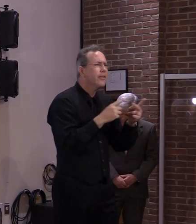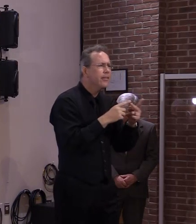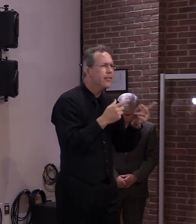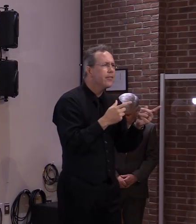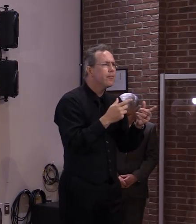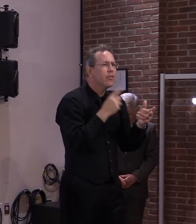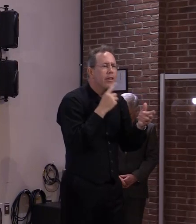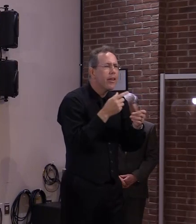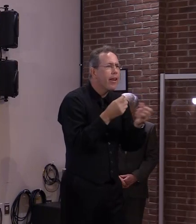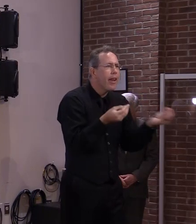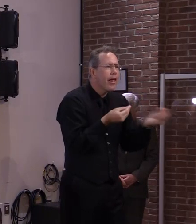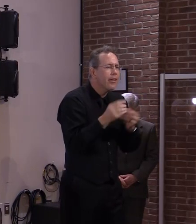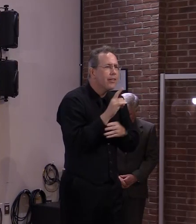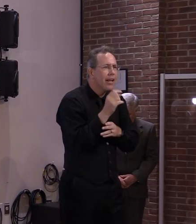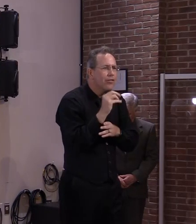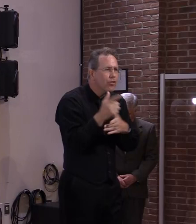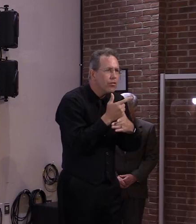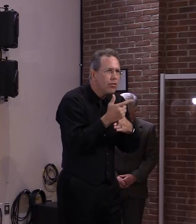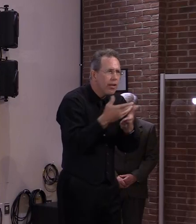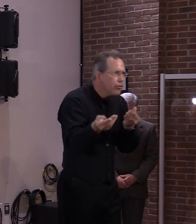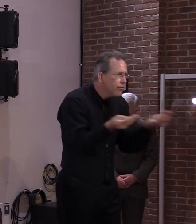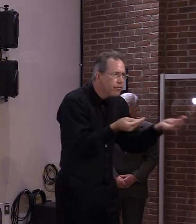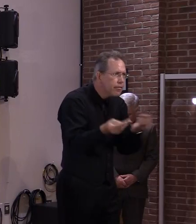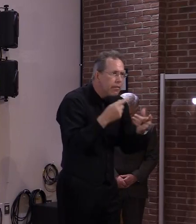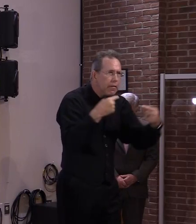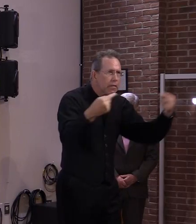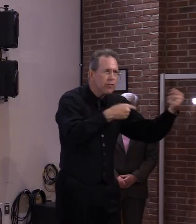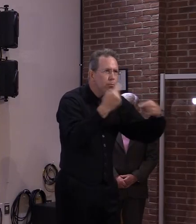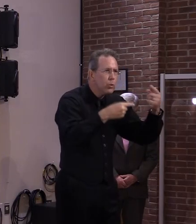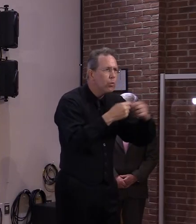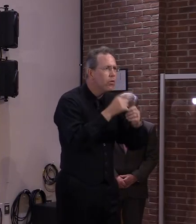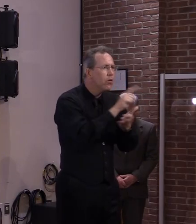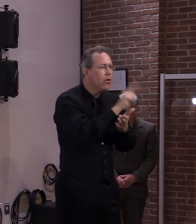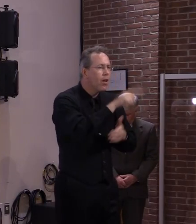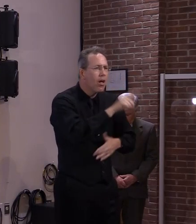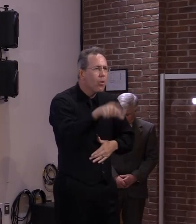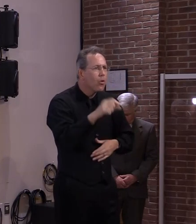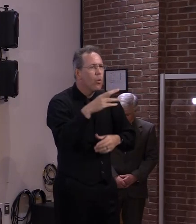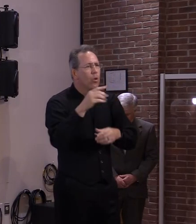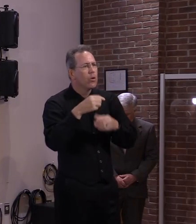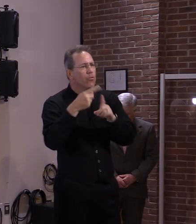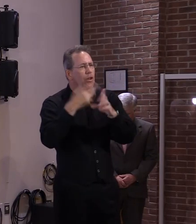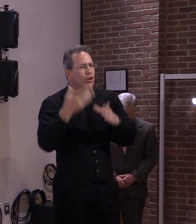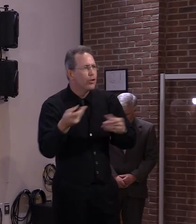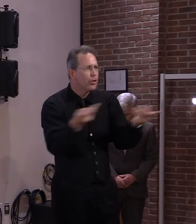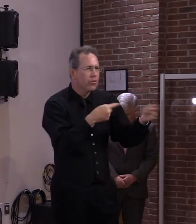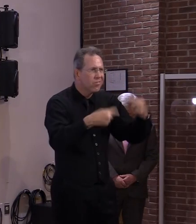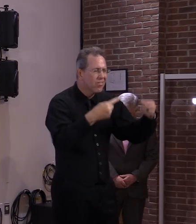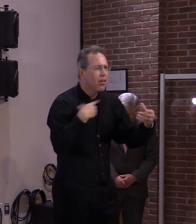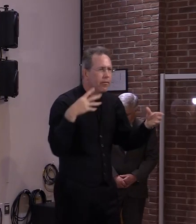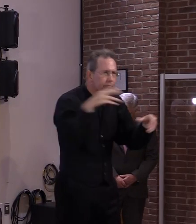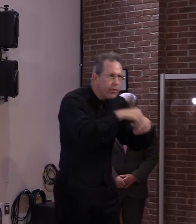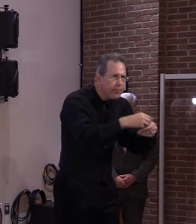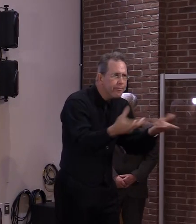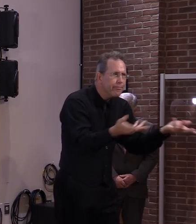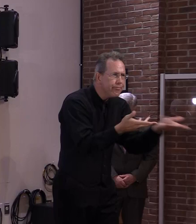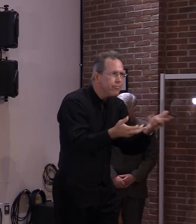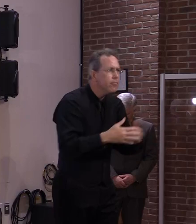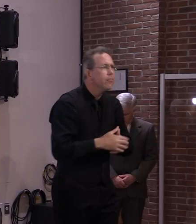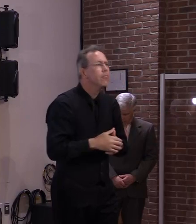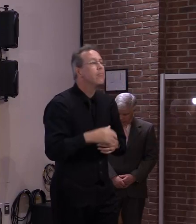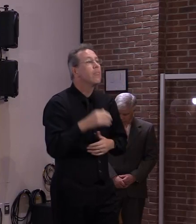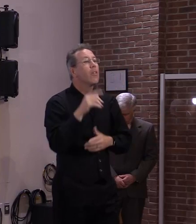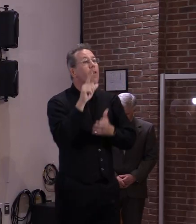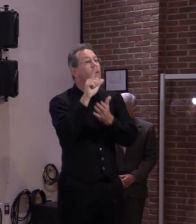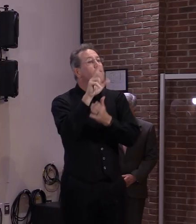provided to groups like Vermont Legal Aid to provide eviction prevention services. So, you know, we feel we have the